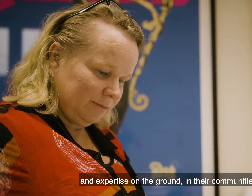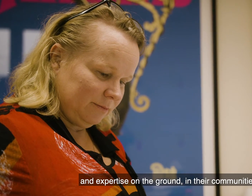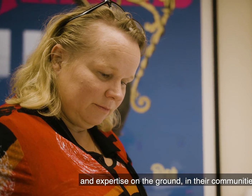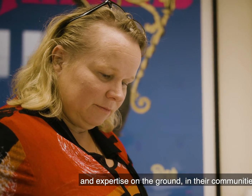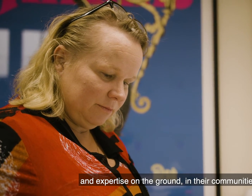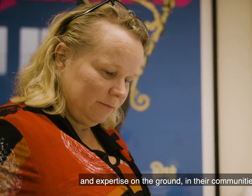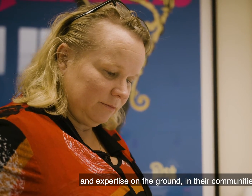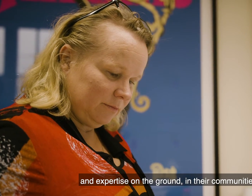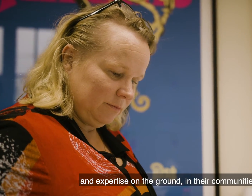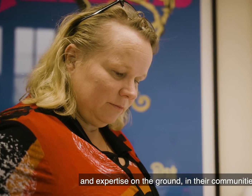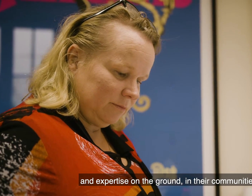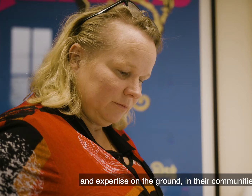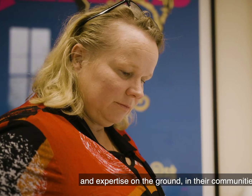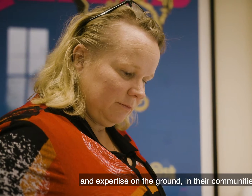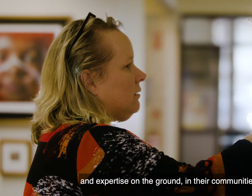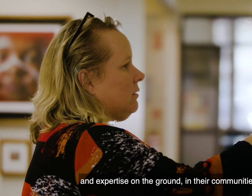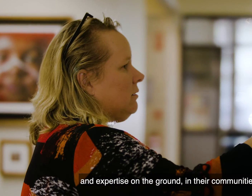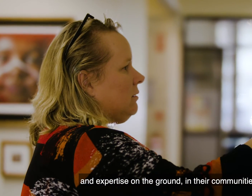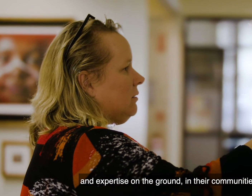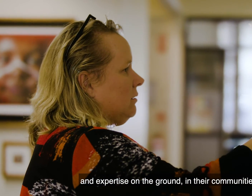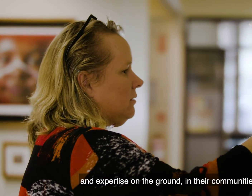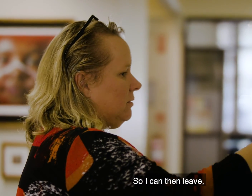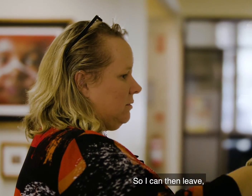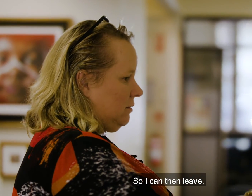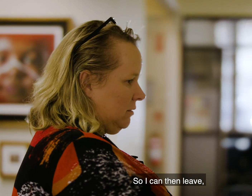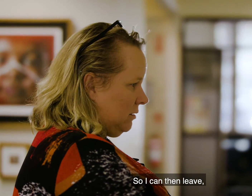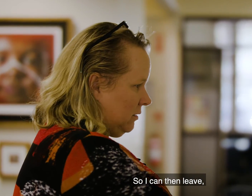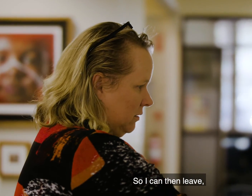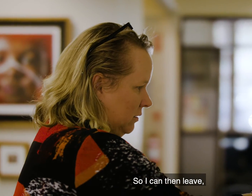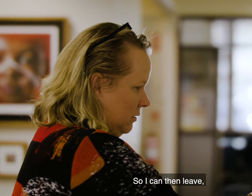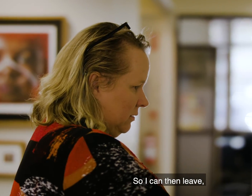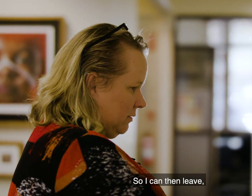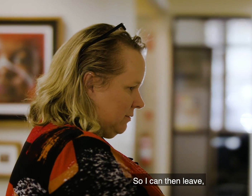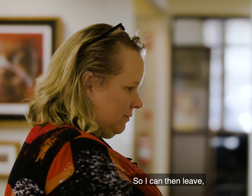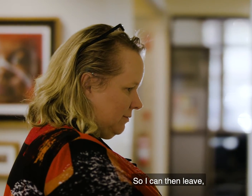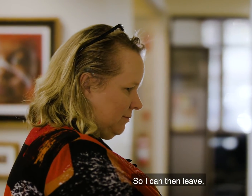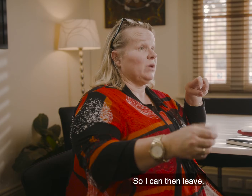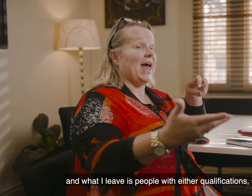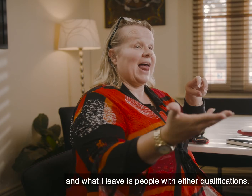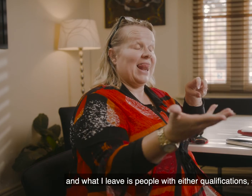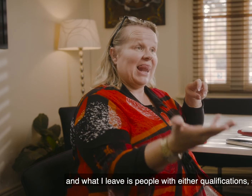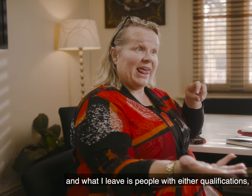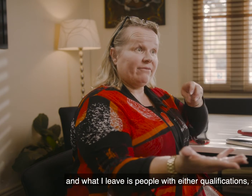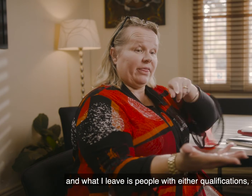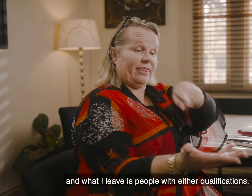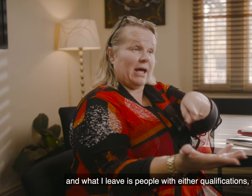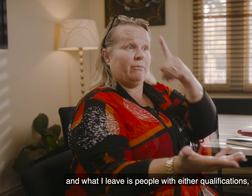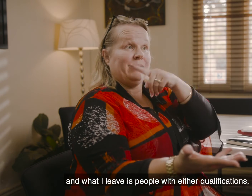on the ground, in their communities. So I can then leave. And what I leave is